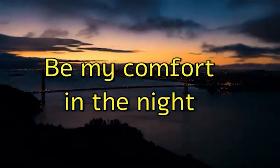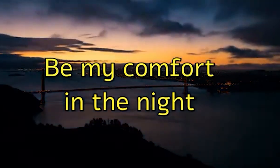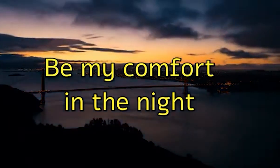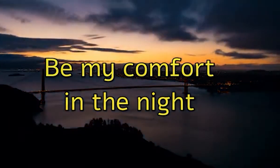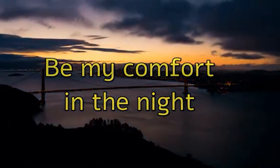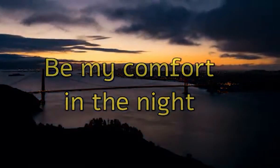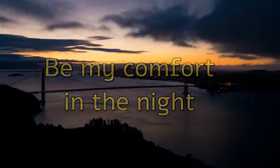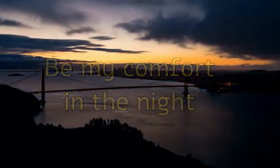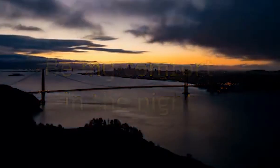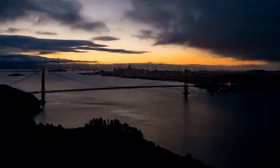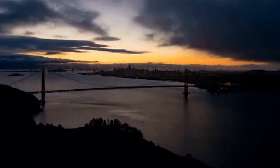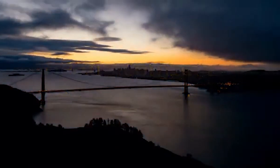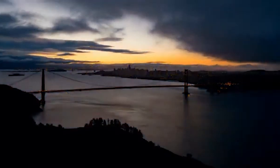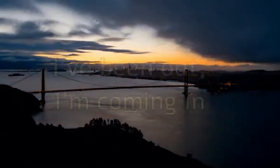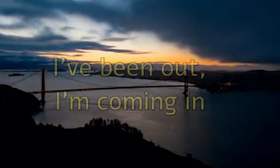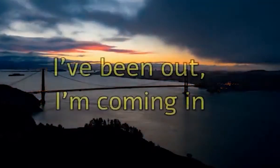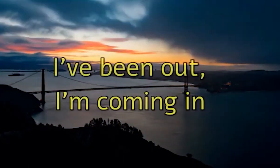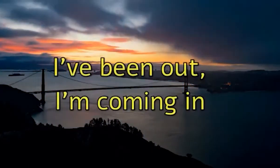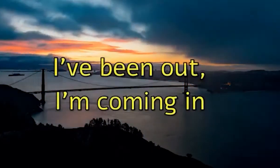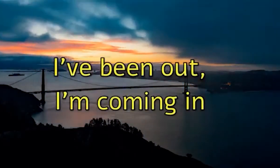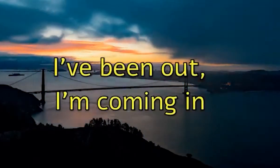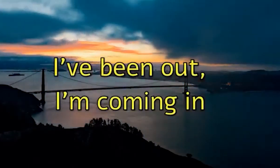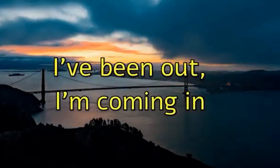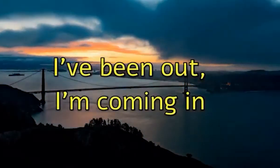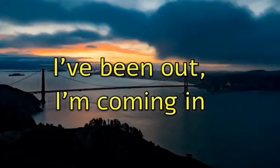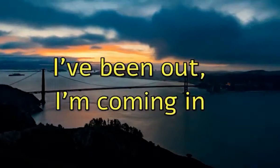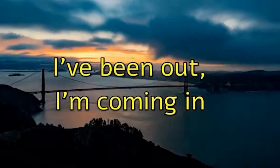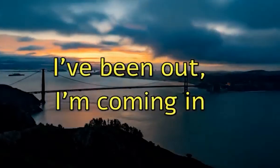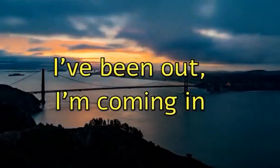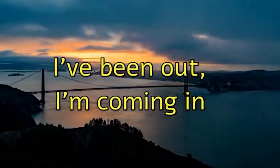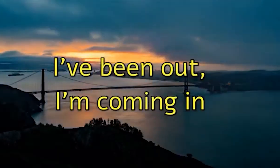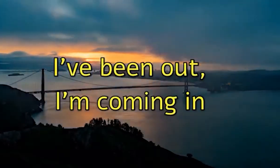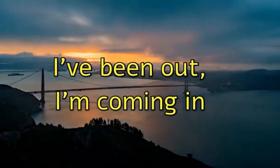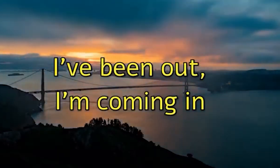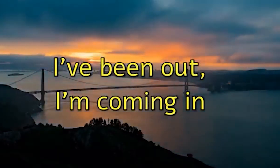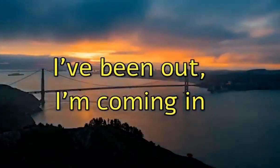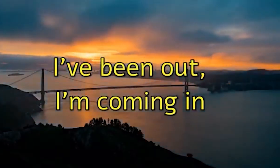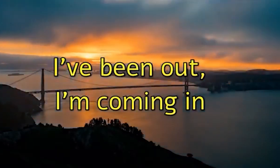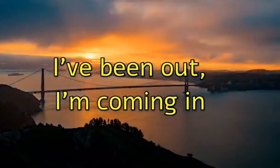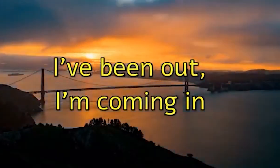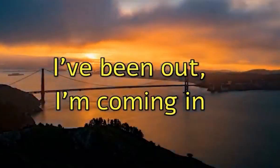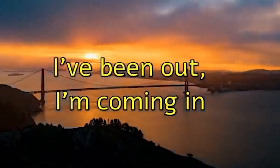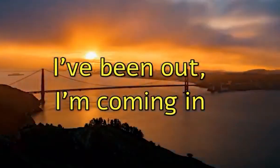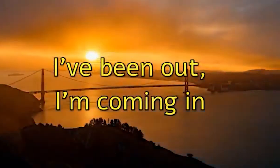in the night i've been out i'm coming in